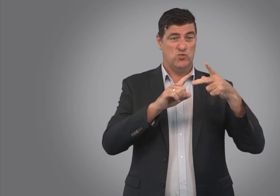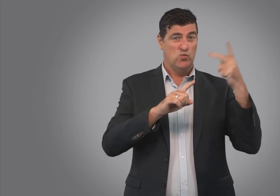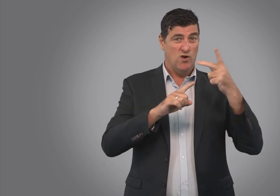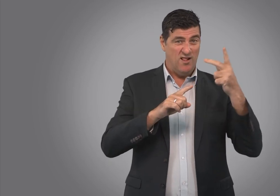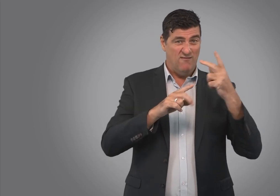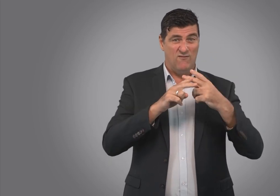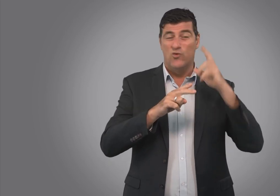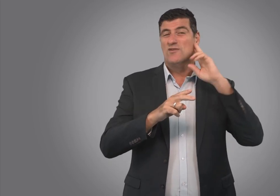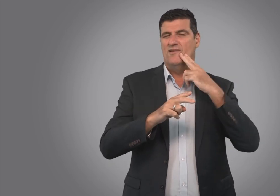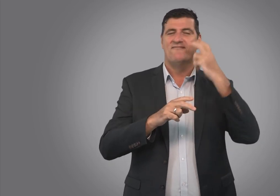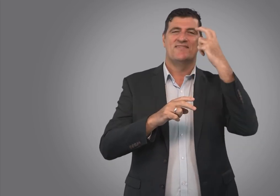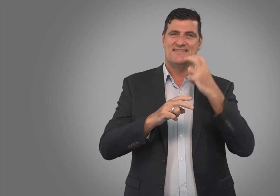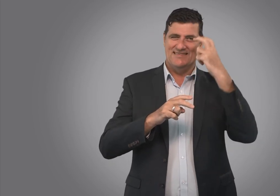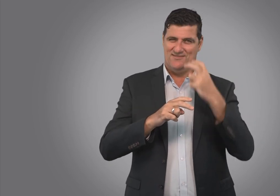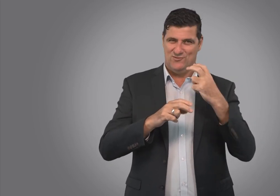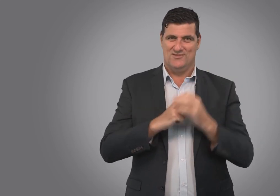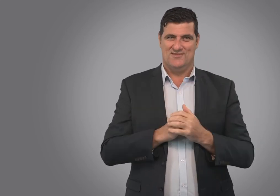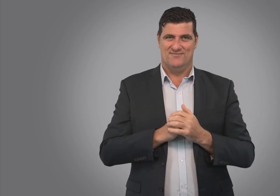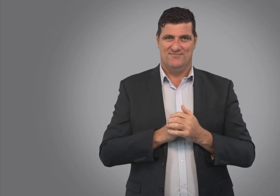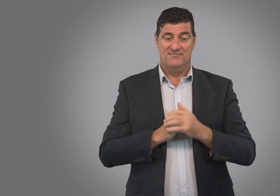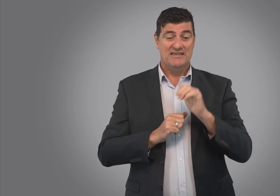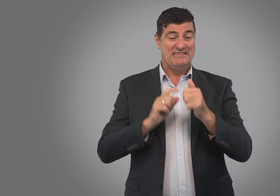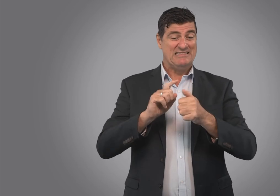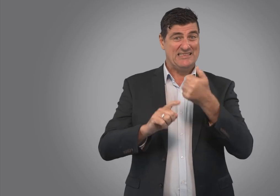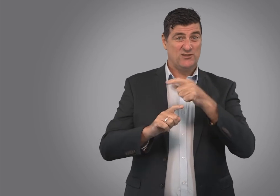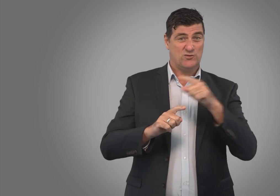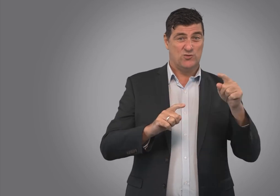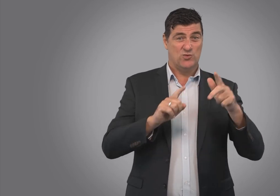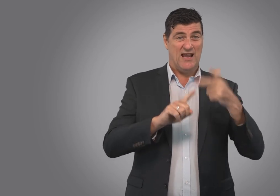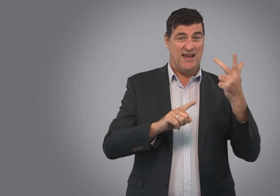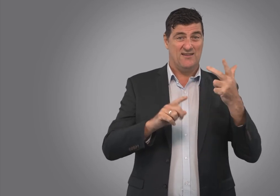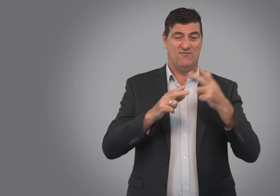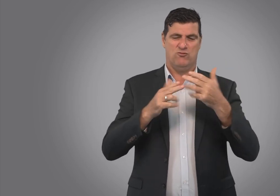Deaf Seniors. And one from 6 till 8 for the general community.